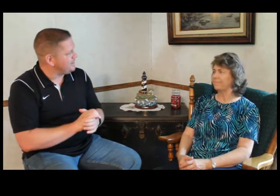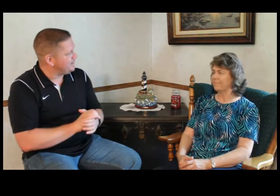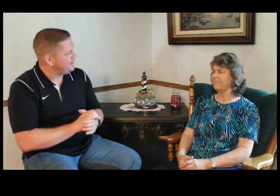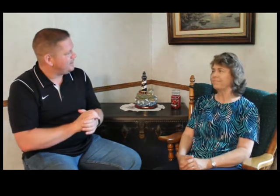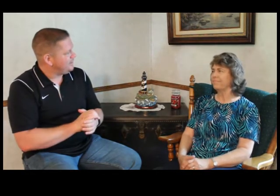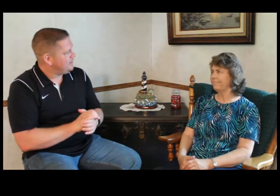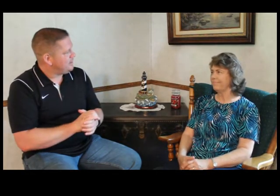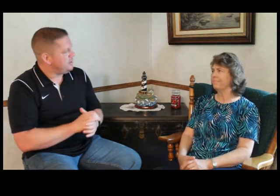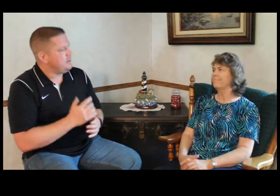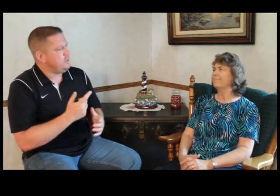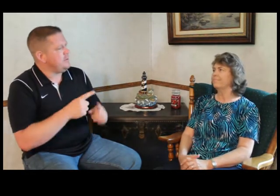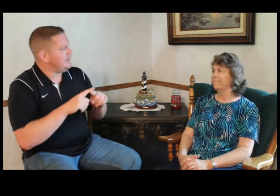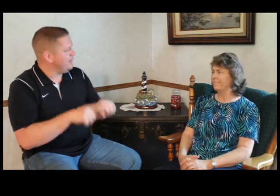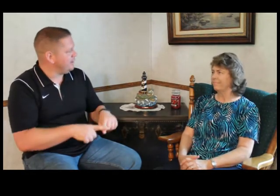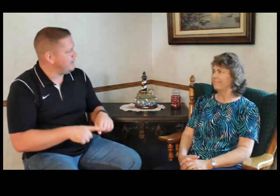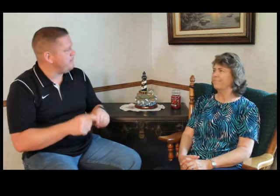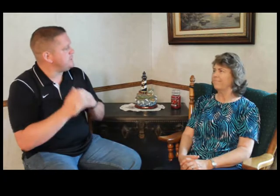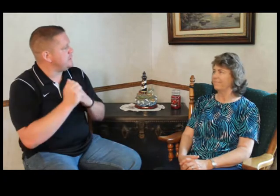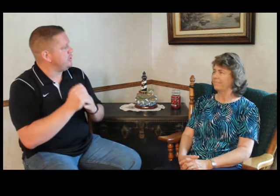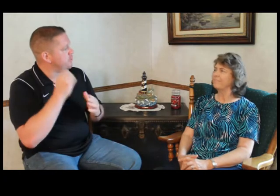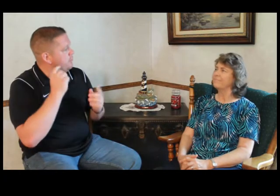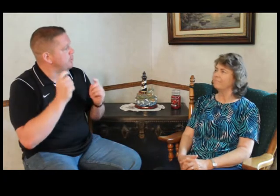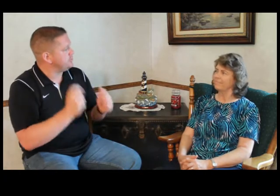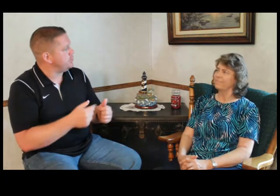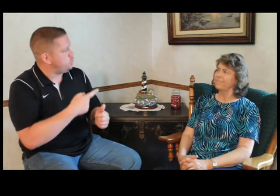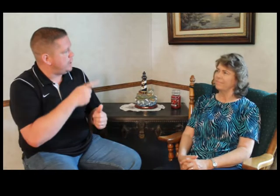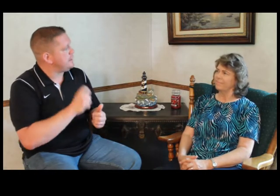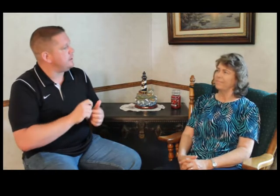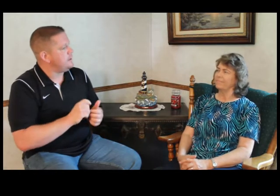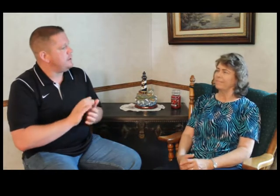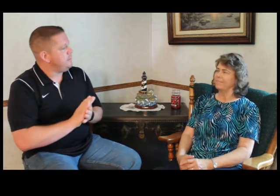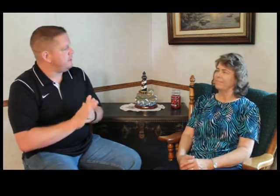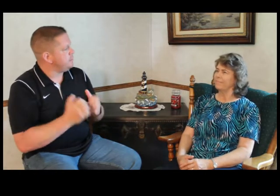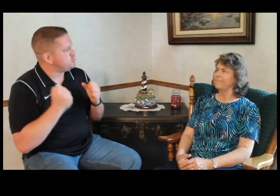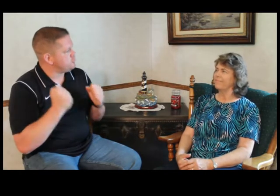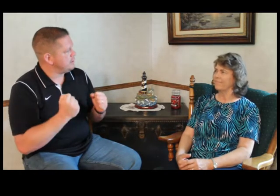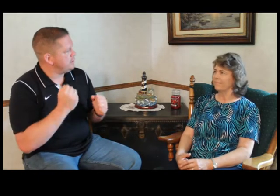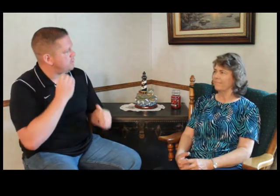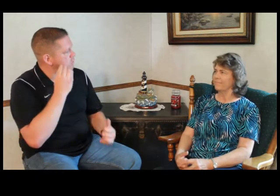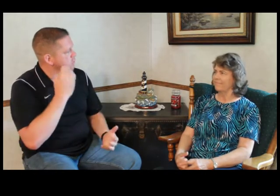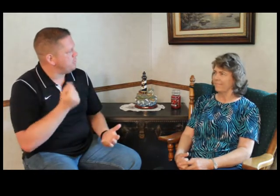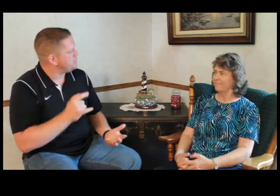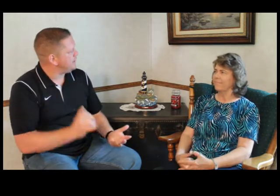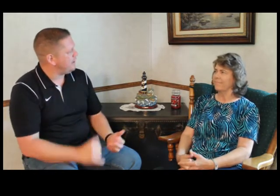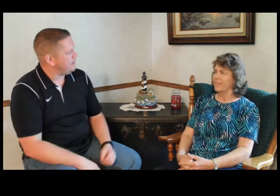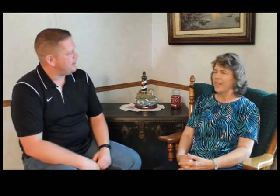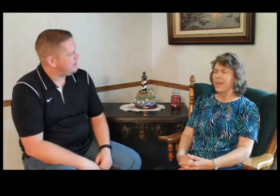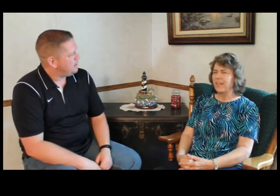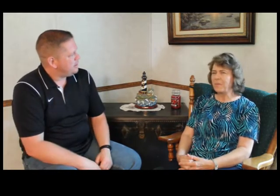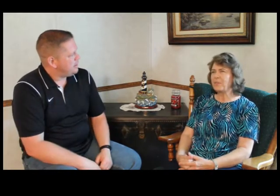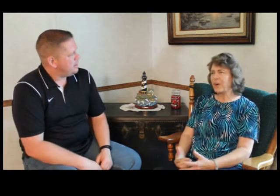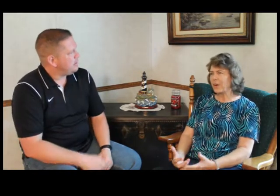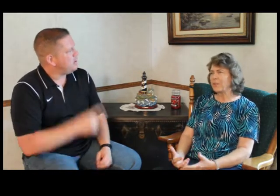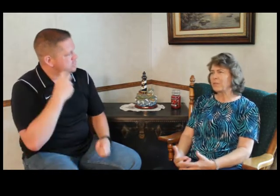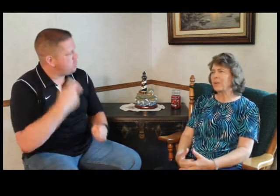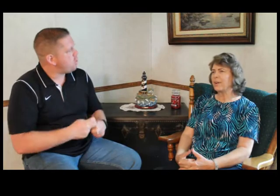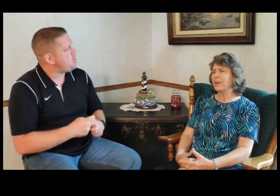and you've been leaning on him. He's been the leader of the home. all of a sudden you had to become the strength of the home. What was that like? It was hard. It was really hard.